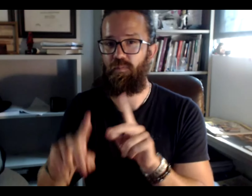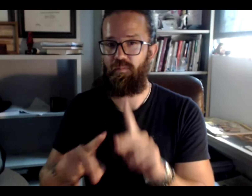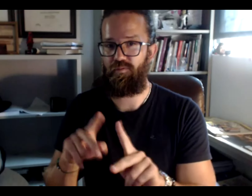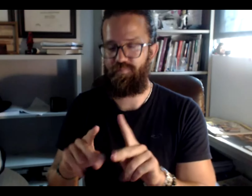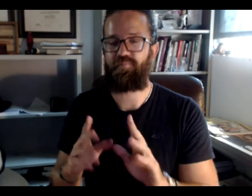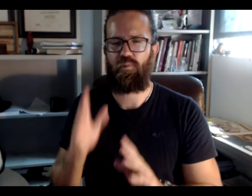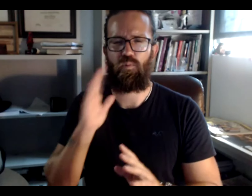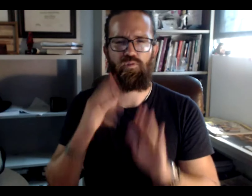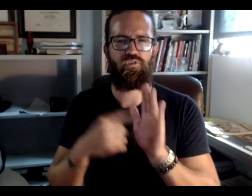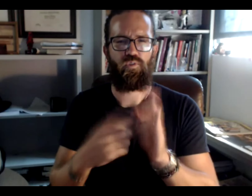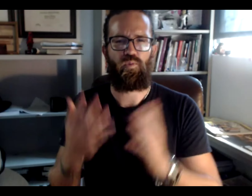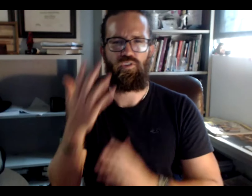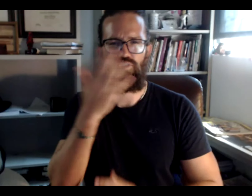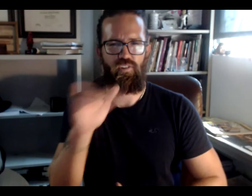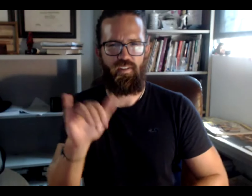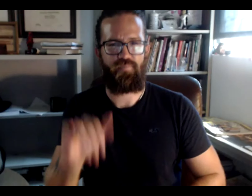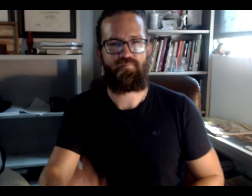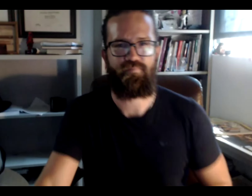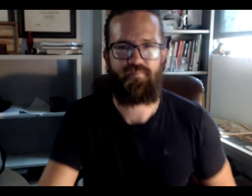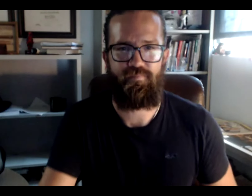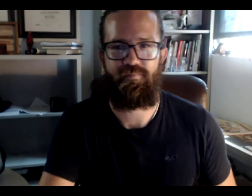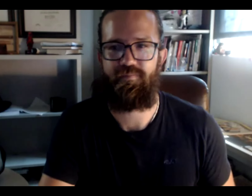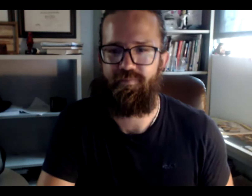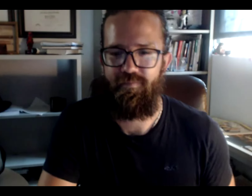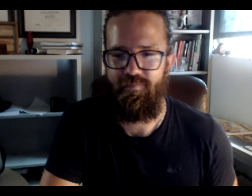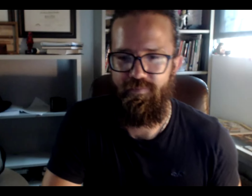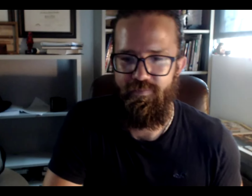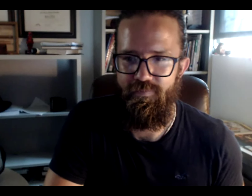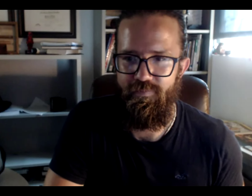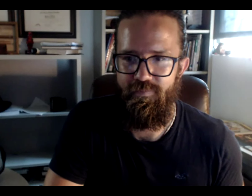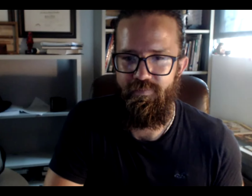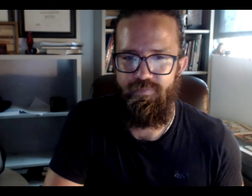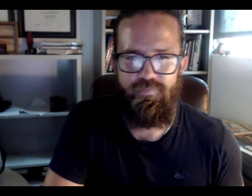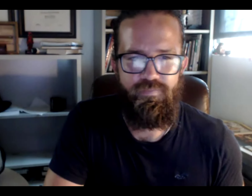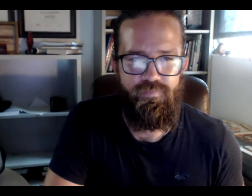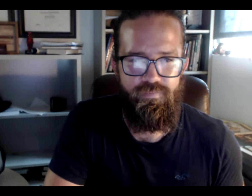with partners. There's three different partners throughout the semester. And I'll show you what that looks like.